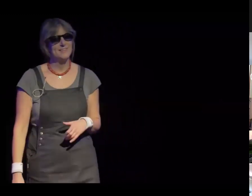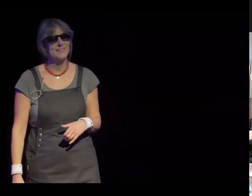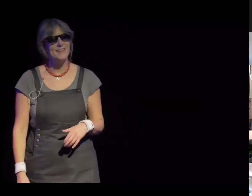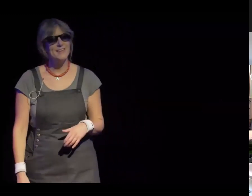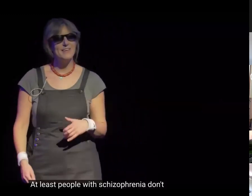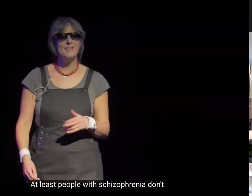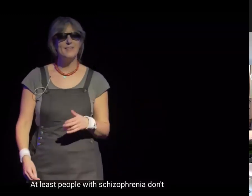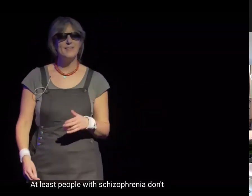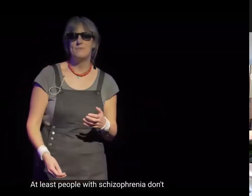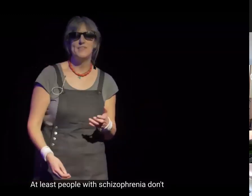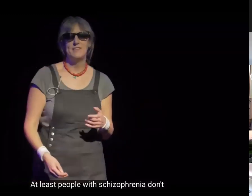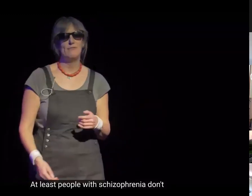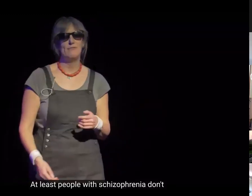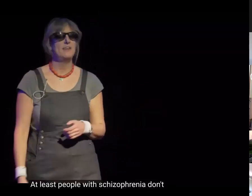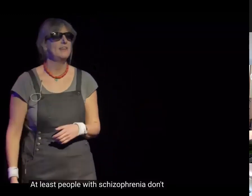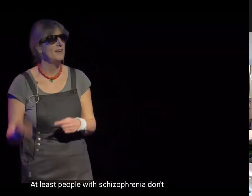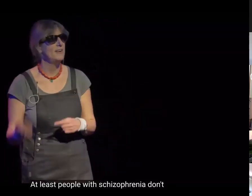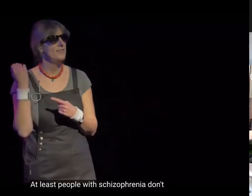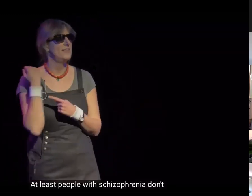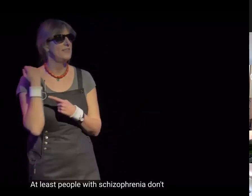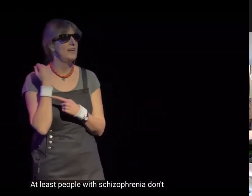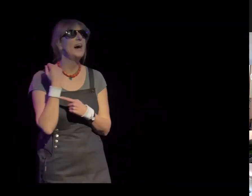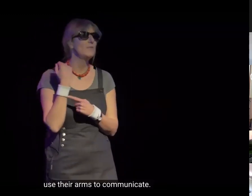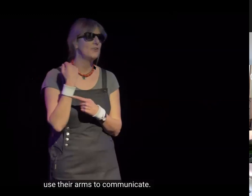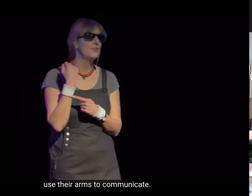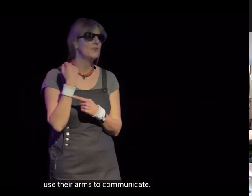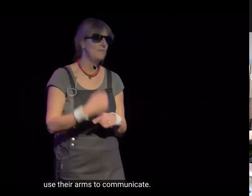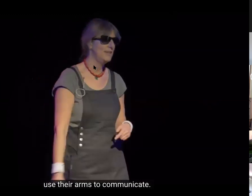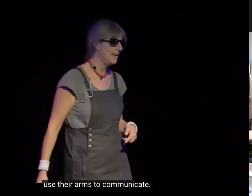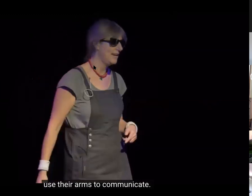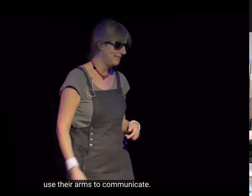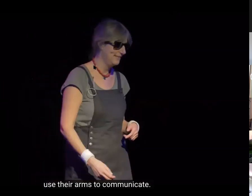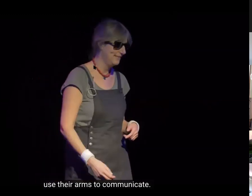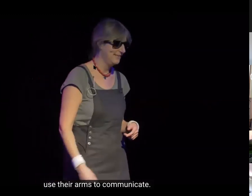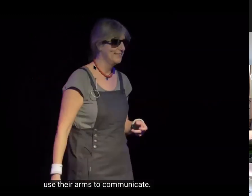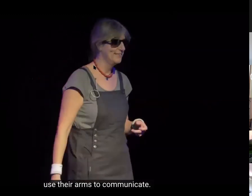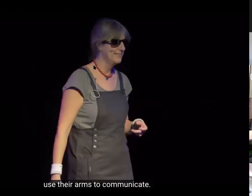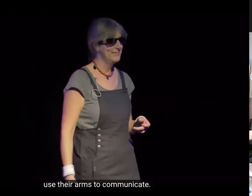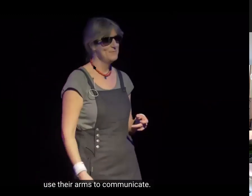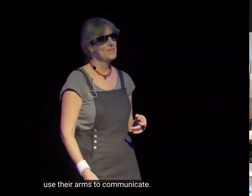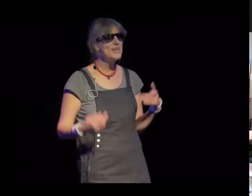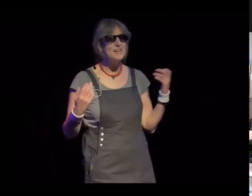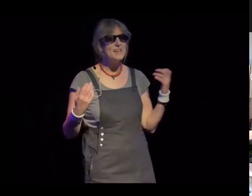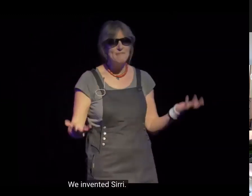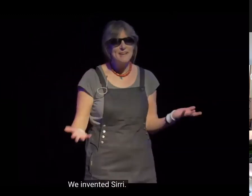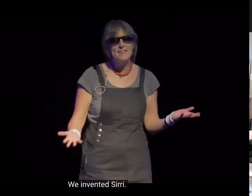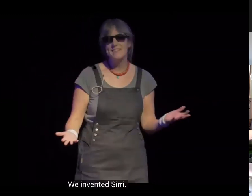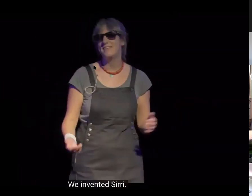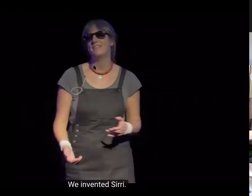At least people with schizophrenia don't use their arms to communicate. We invented, Siri.